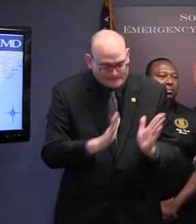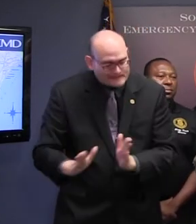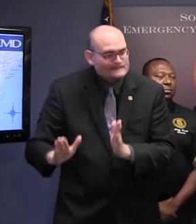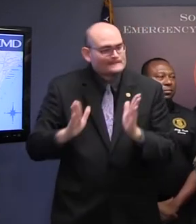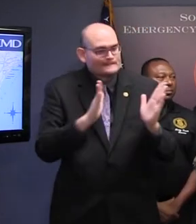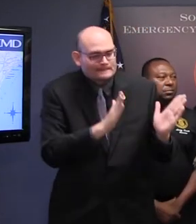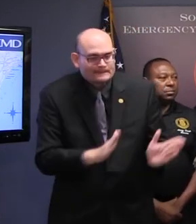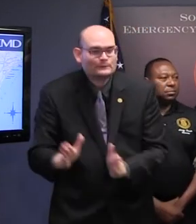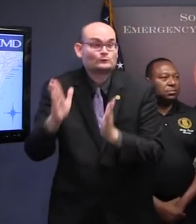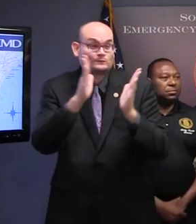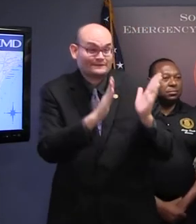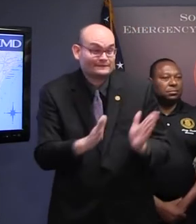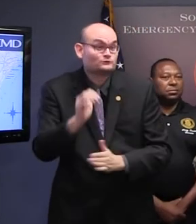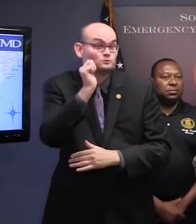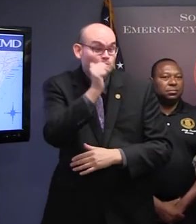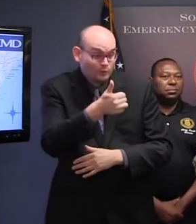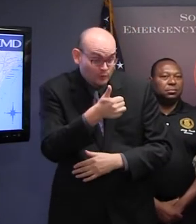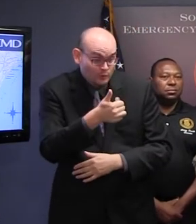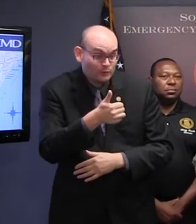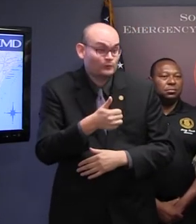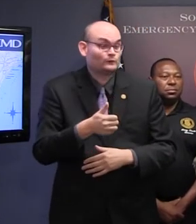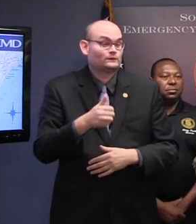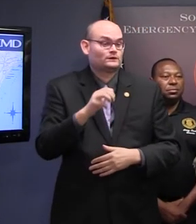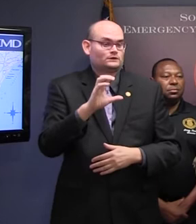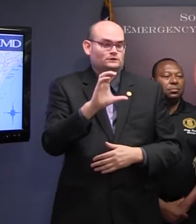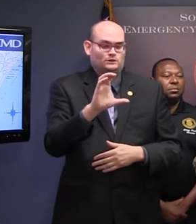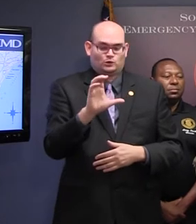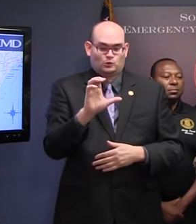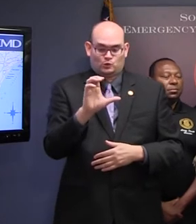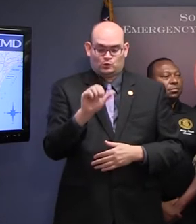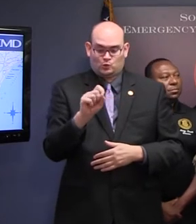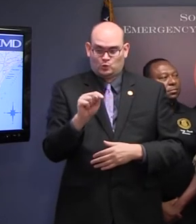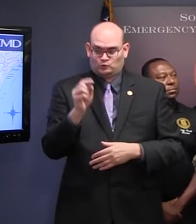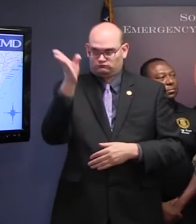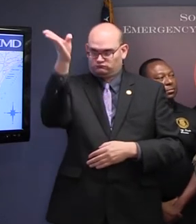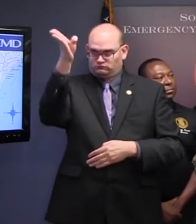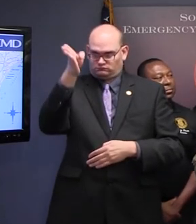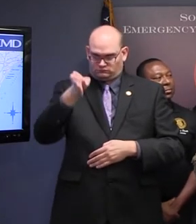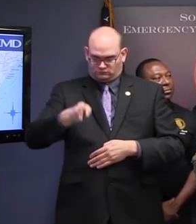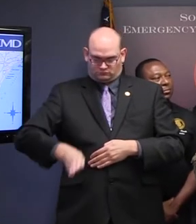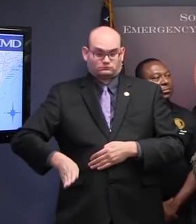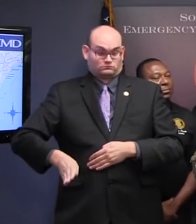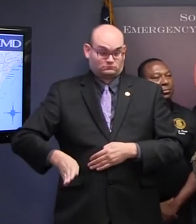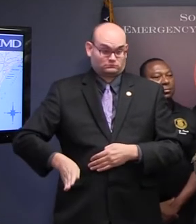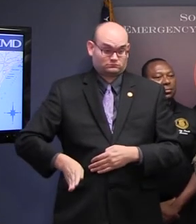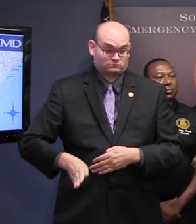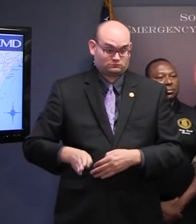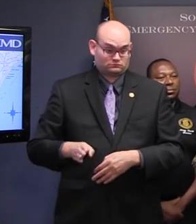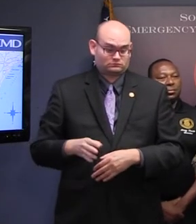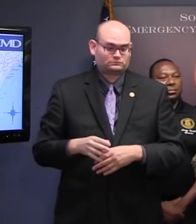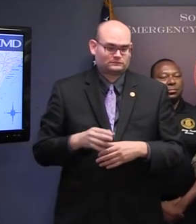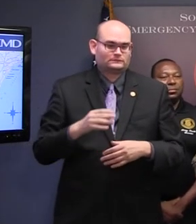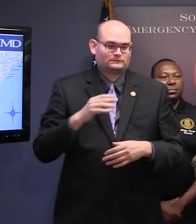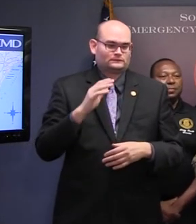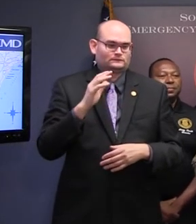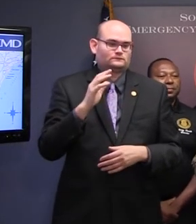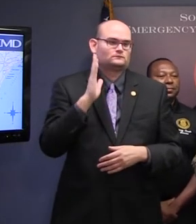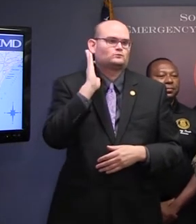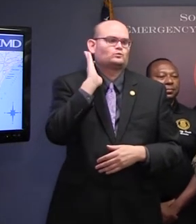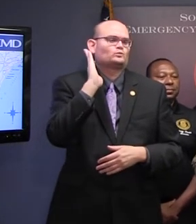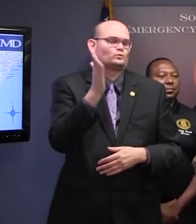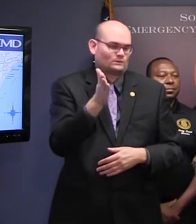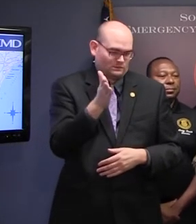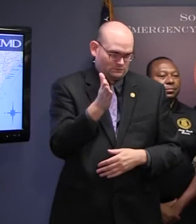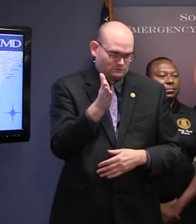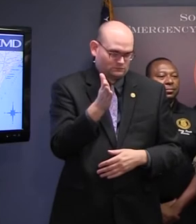evacuation of the shoreline and to assist citizens. We will then continue to deploy